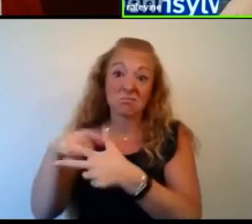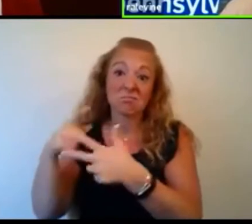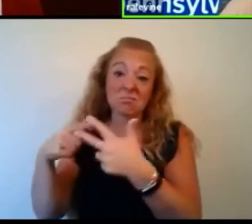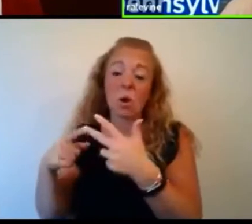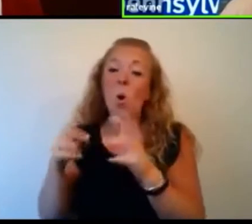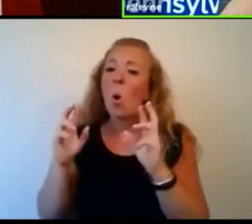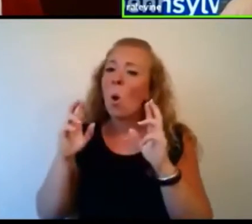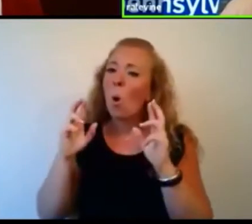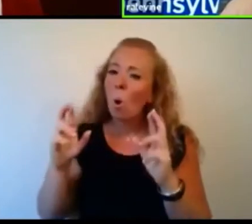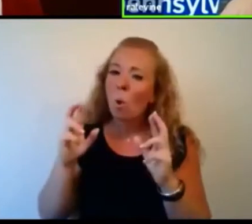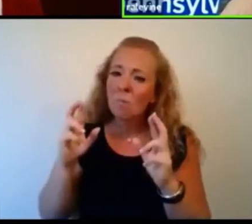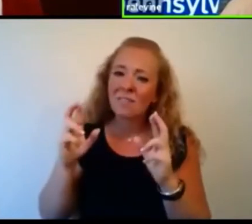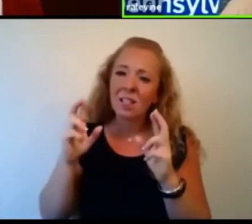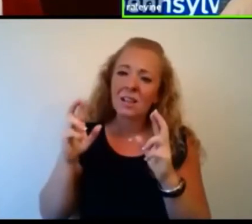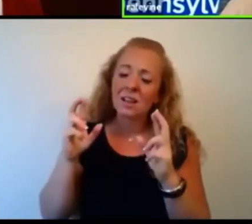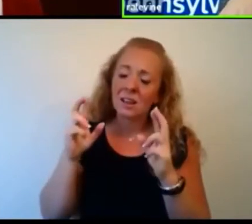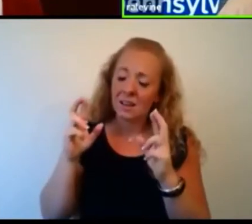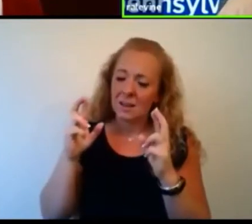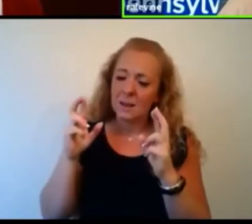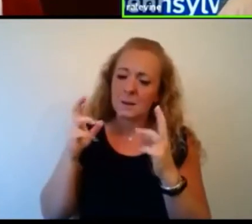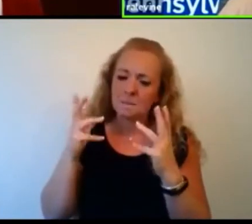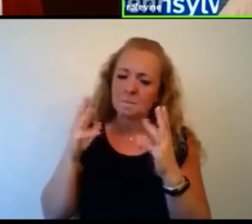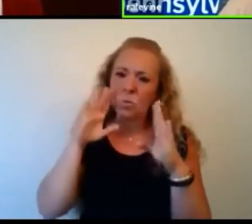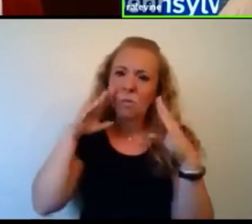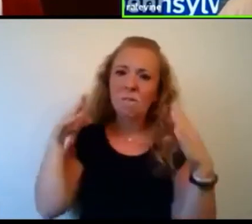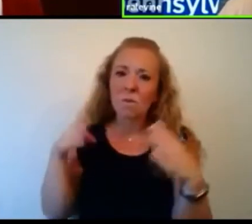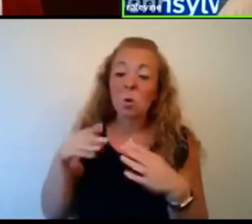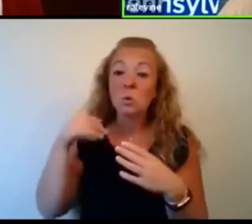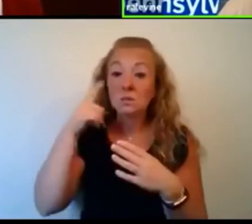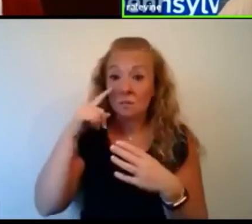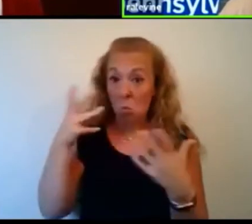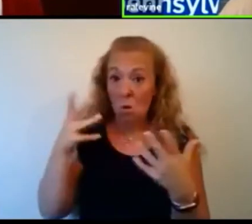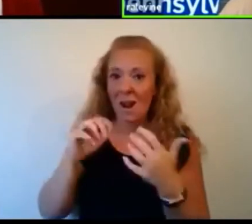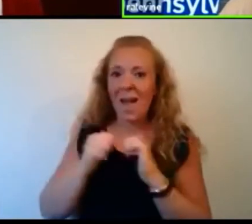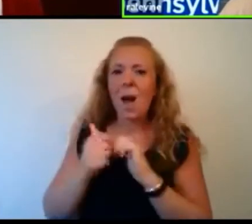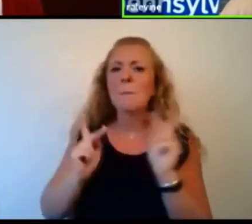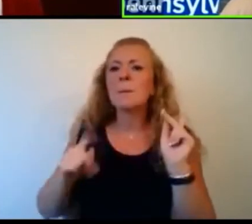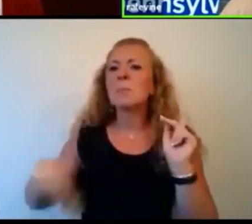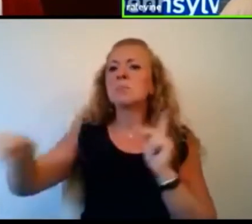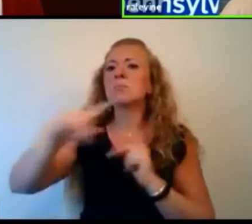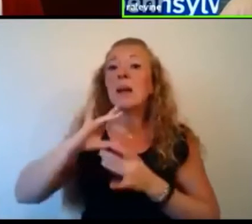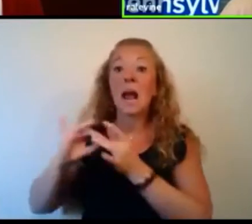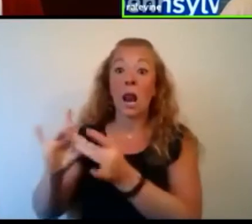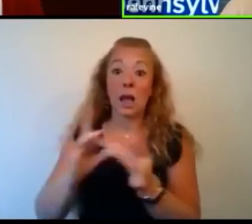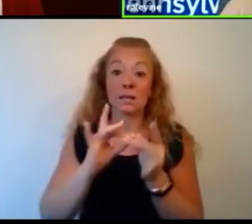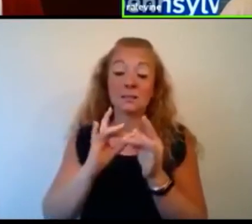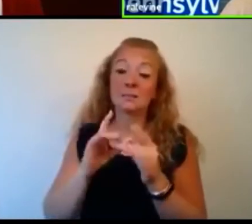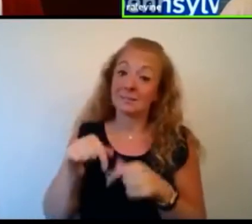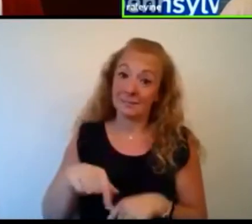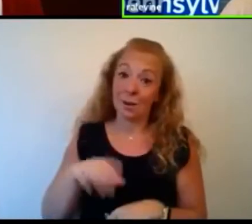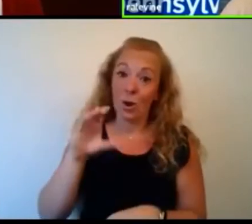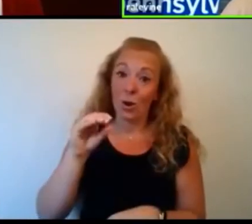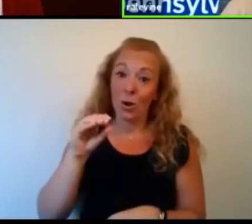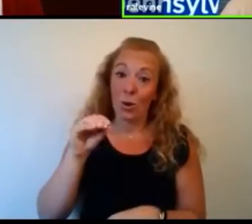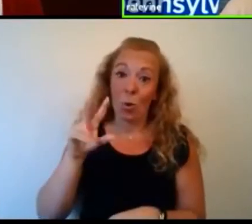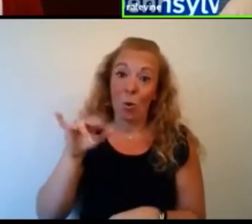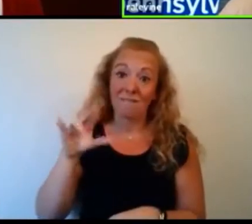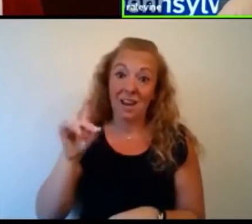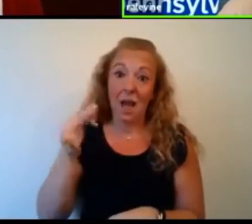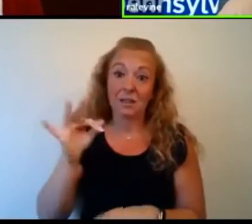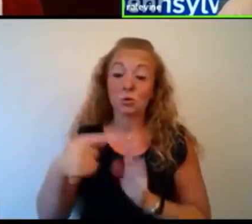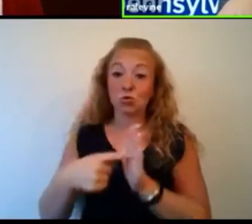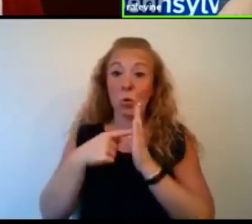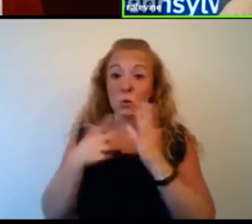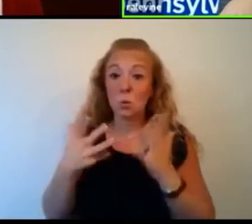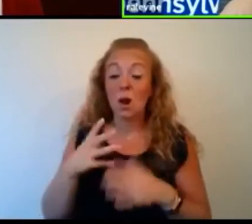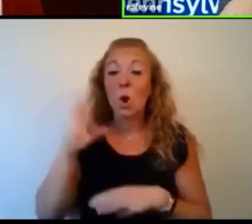a concentration on, on how we're all connected. I mean, one thing that, that COVID-19 has taught us is that in this